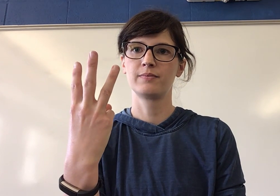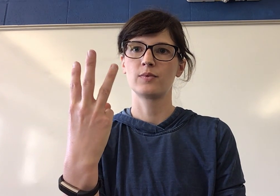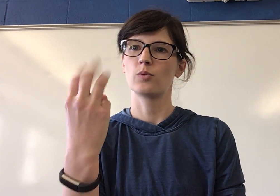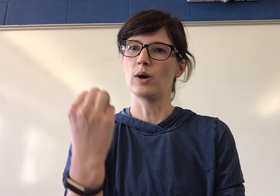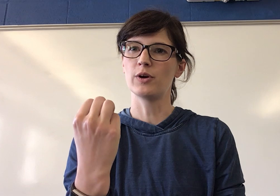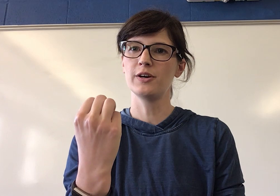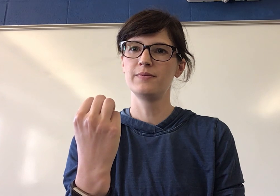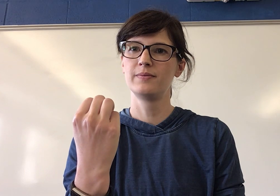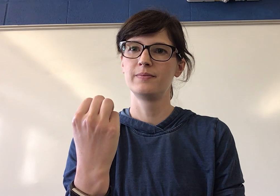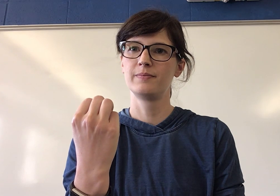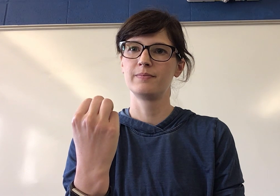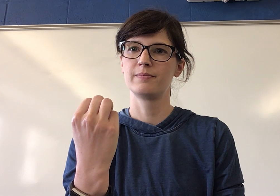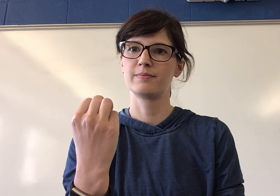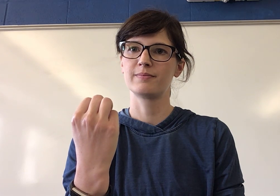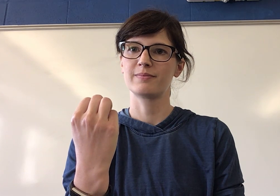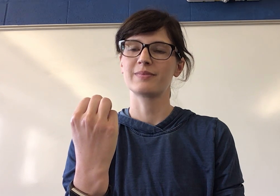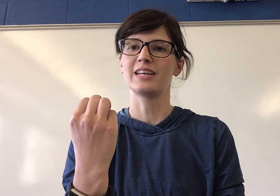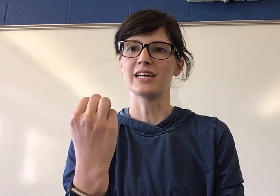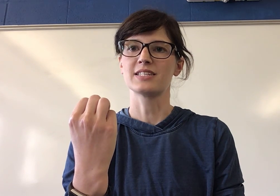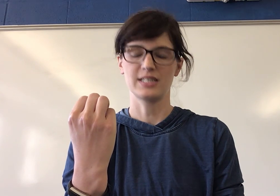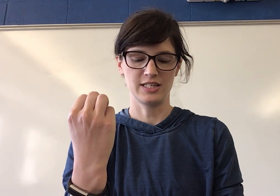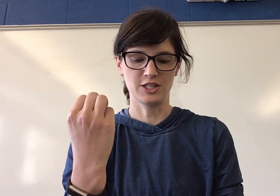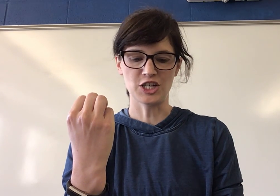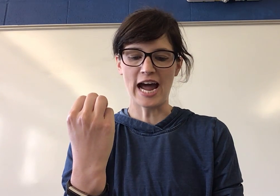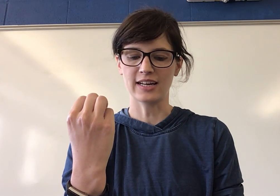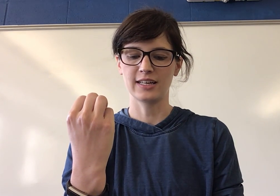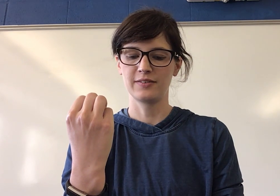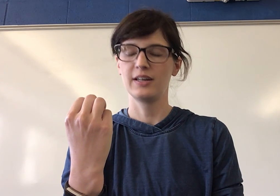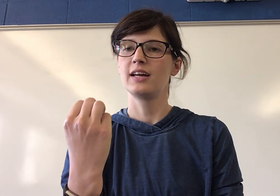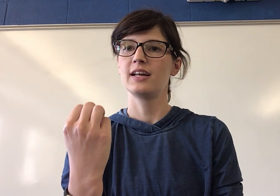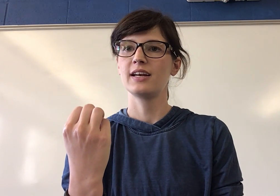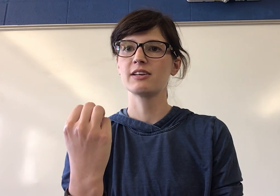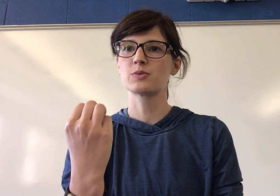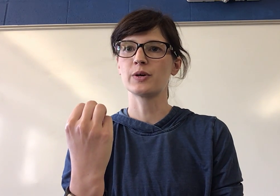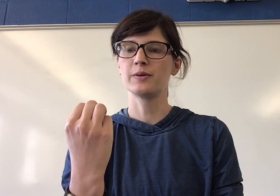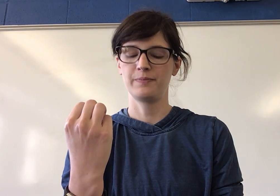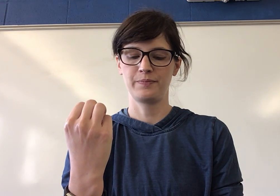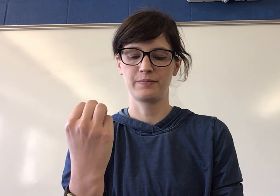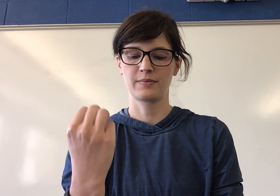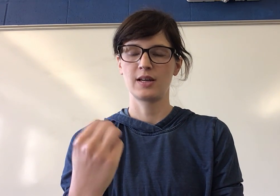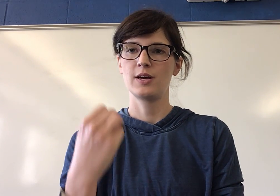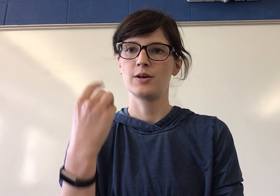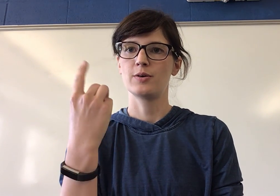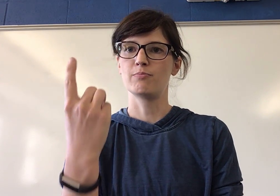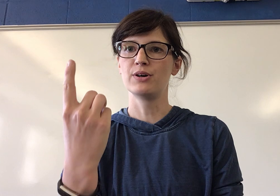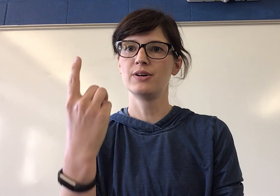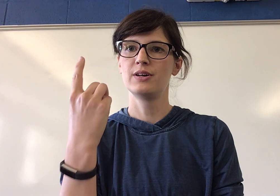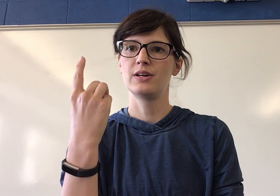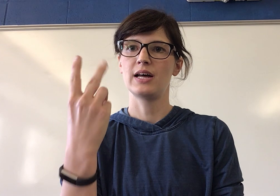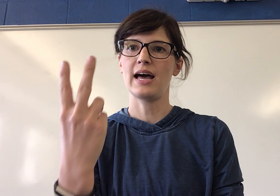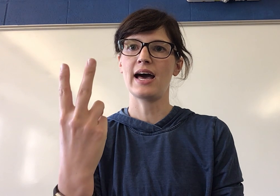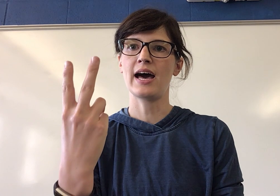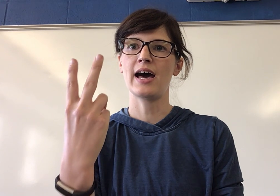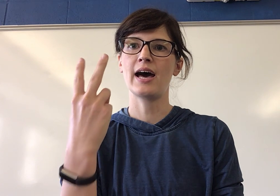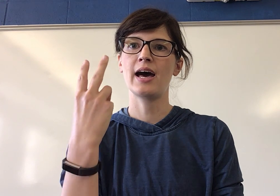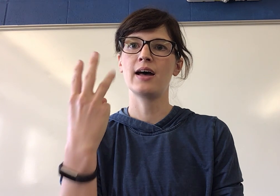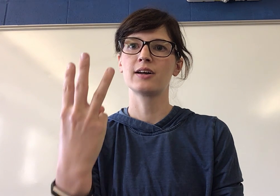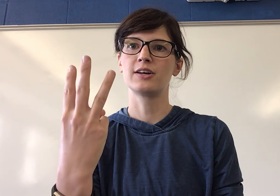What word? Yes. Jack. Next word. B-A-G.